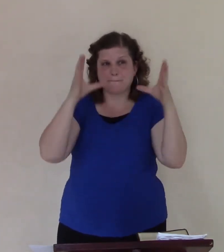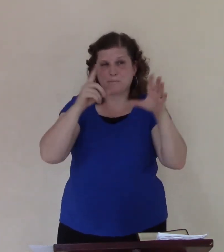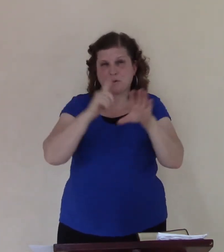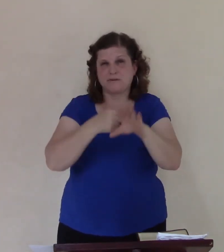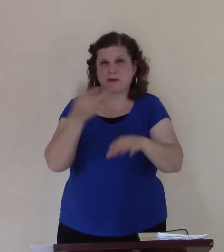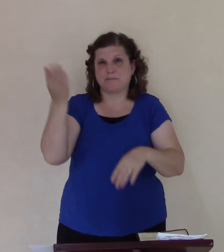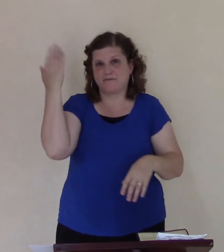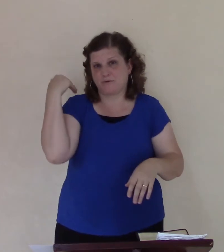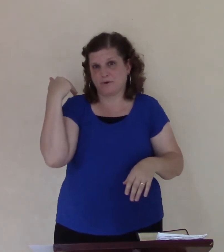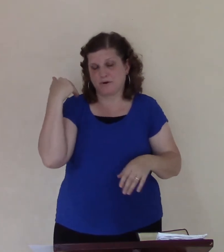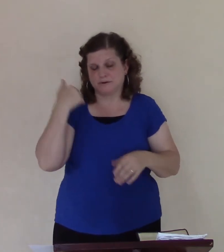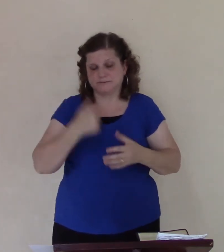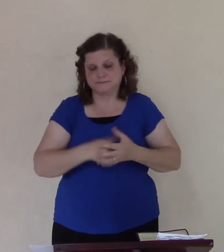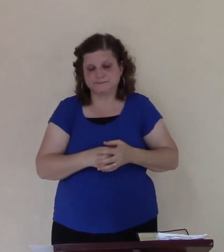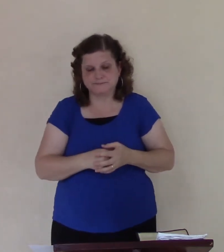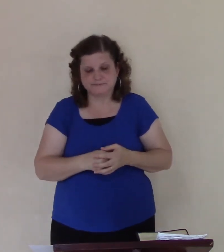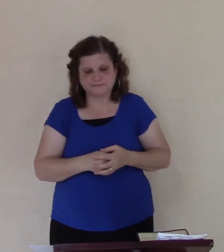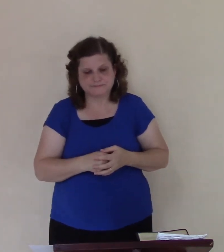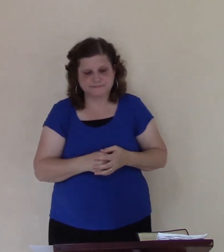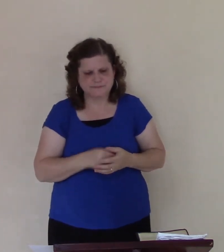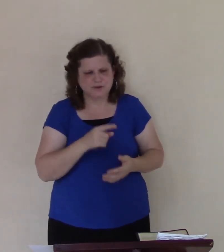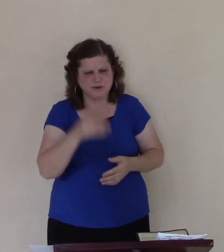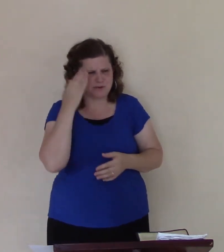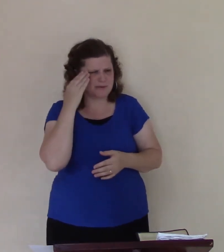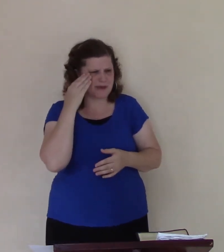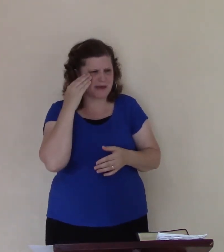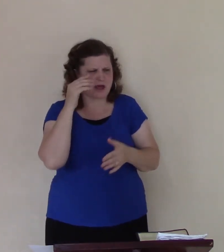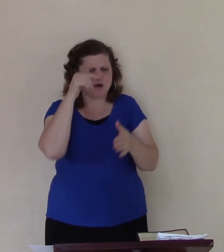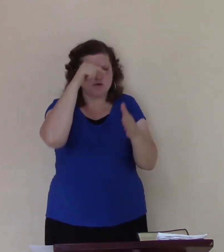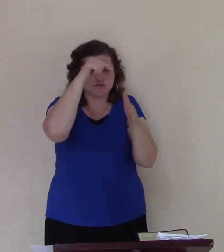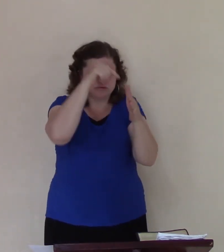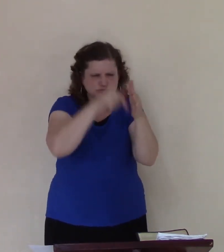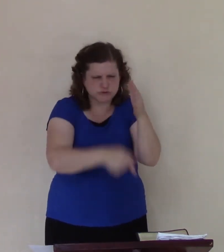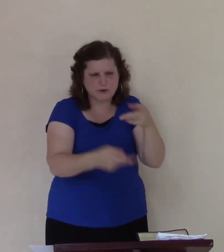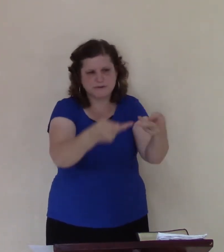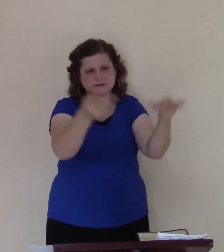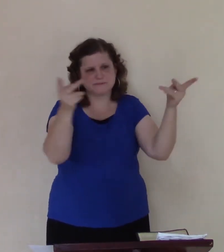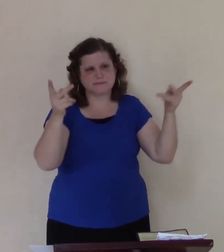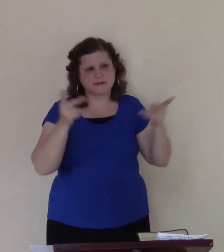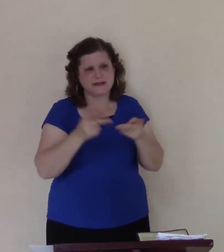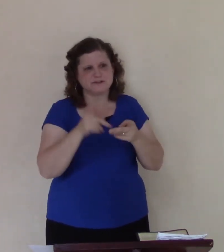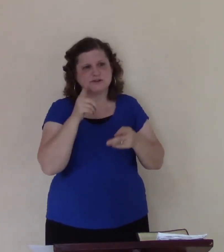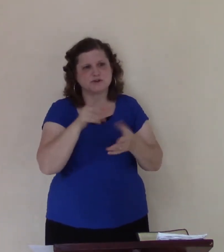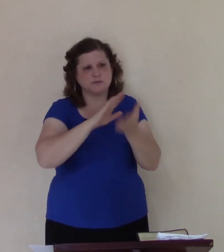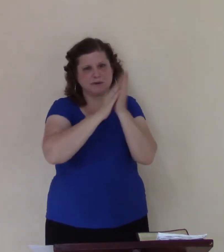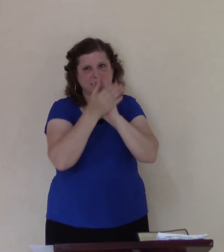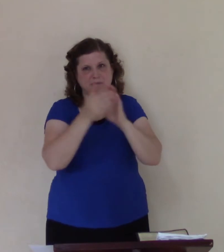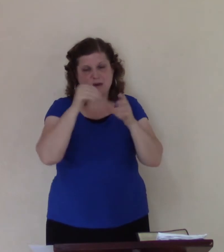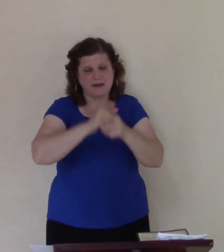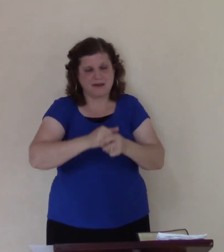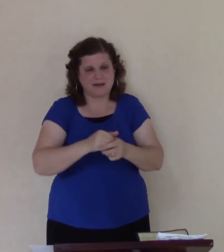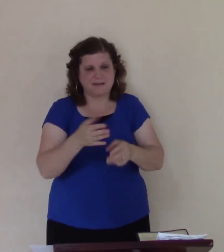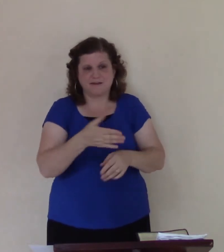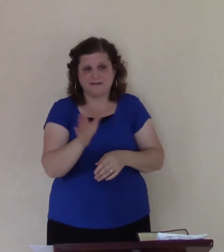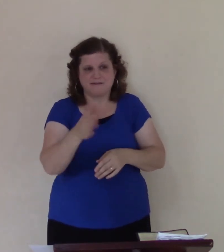And if you think the Lord's facing the kid, it's in the belly of the whale, but now he's going to lower it out. Now he just wants to die.